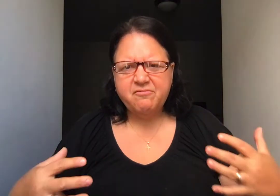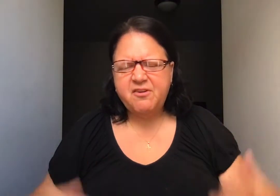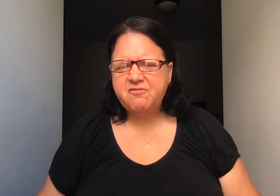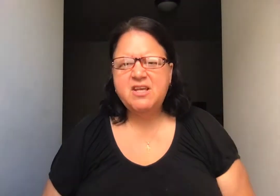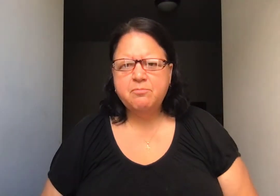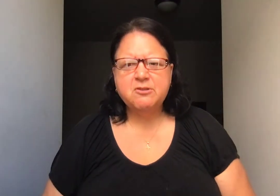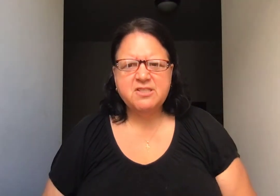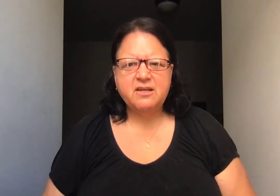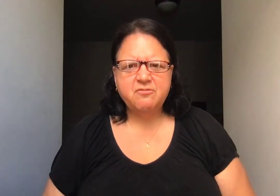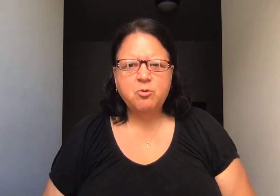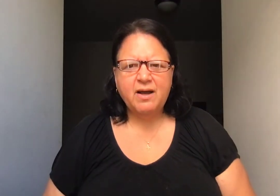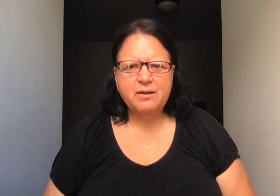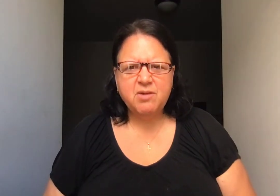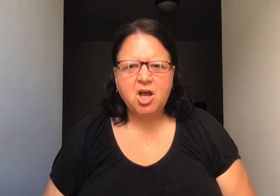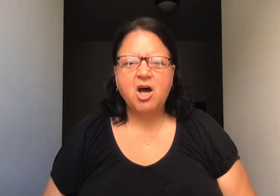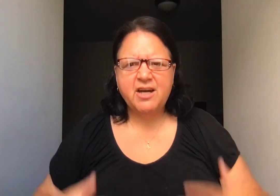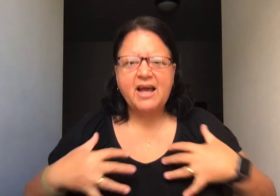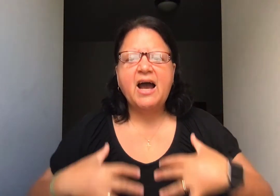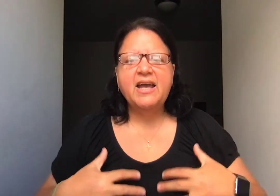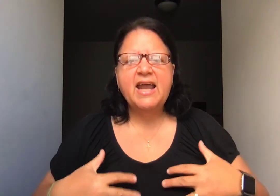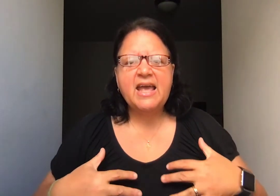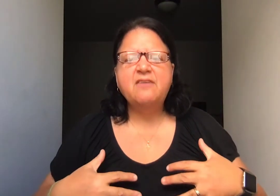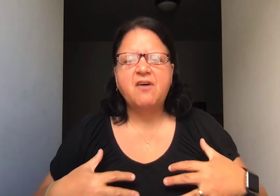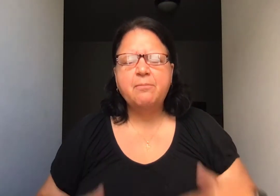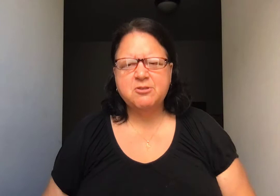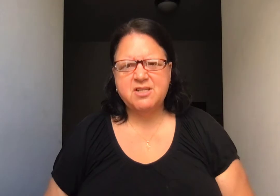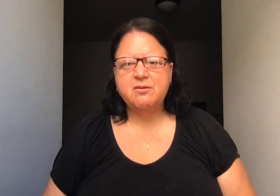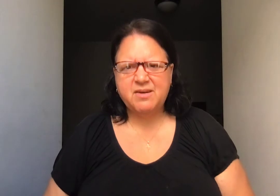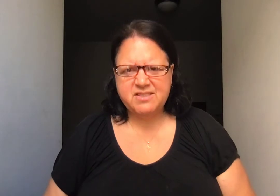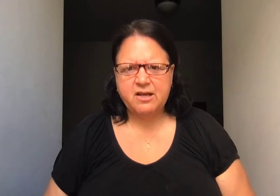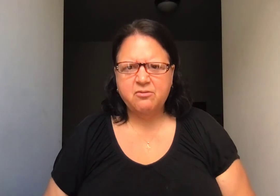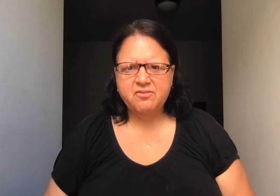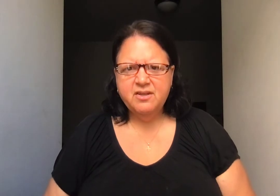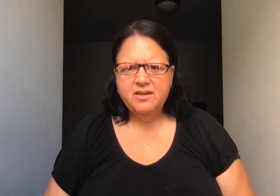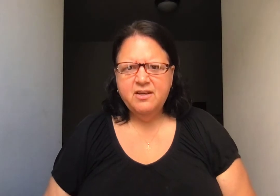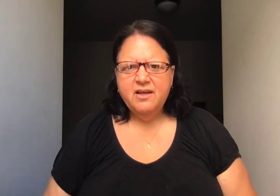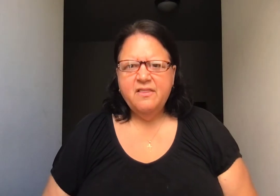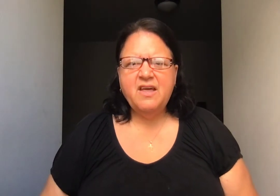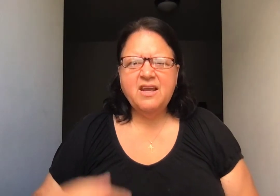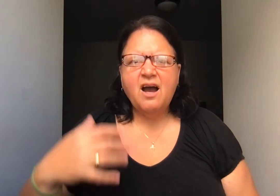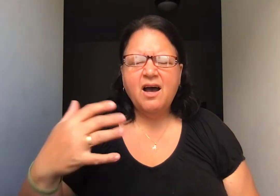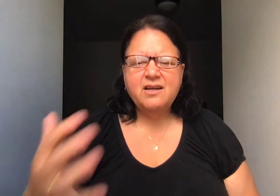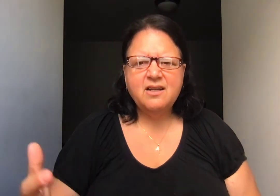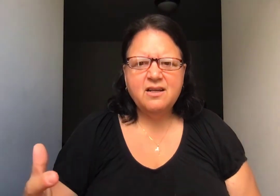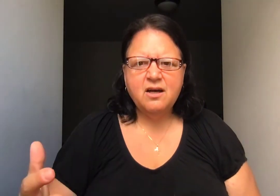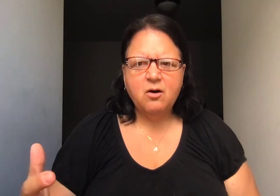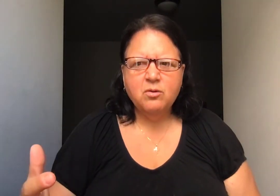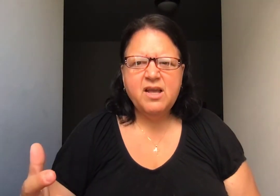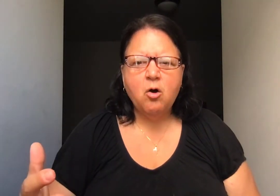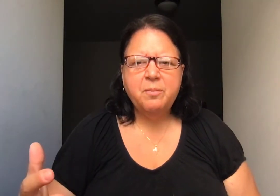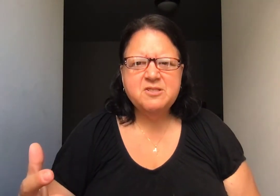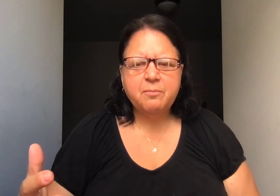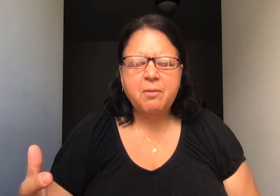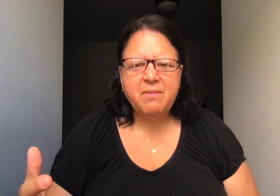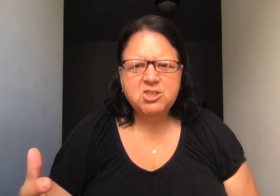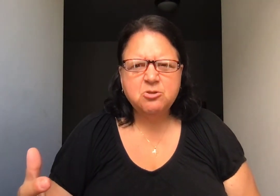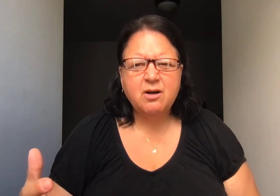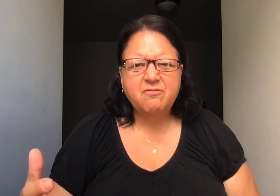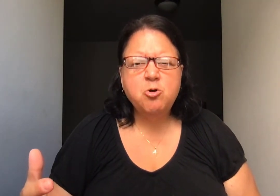15% of who I am to God and I hide 85% of myself, then God only opens up a measure of who